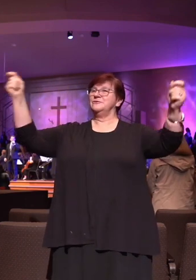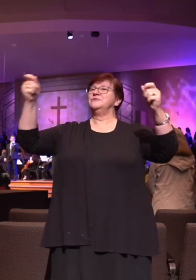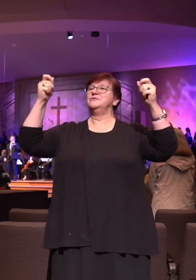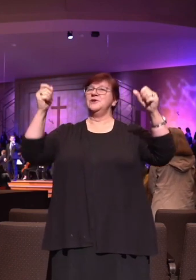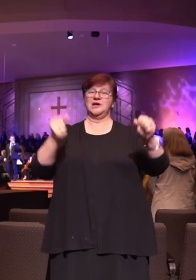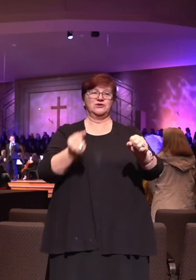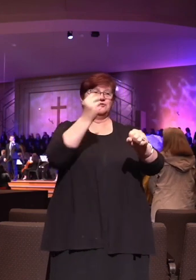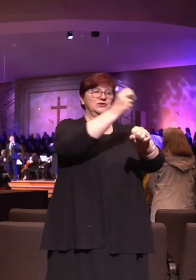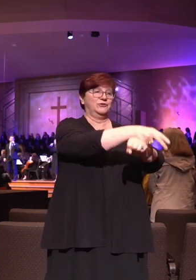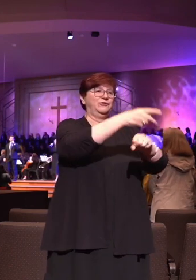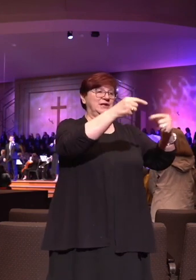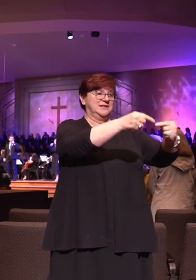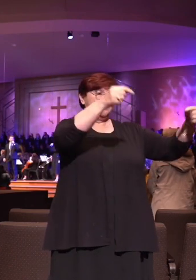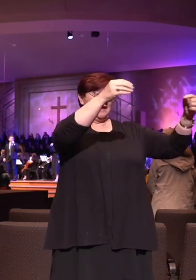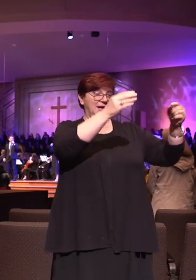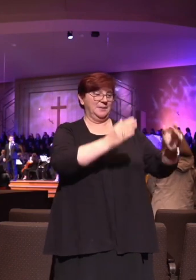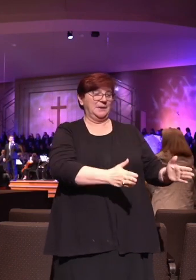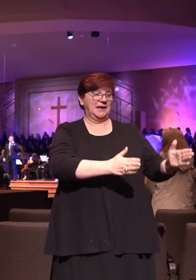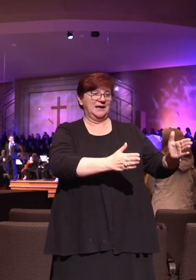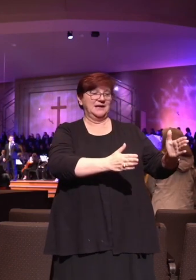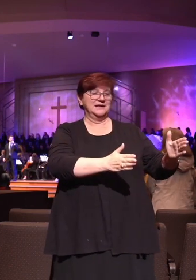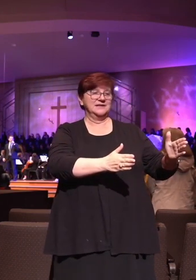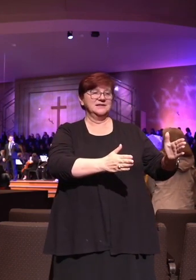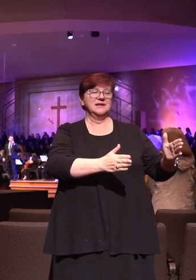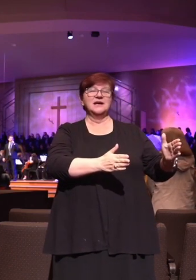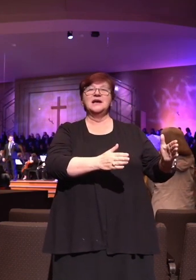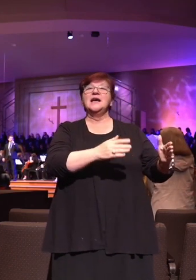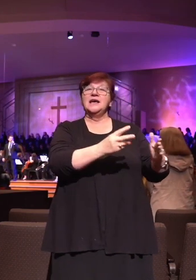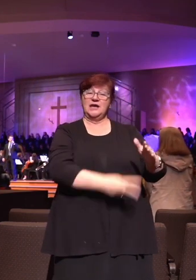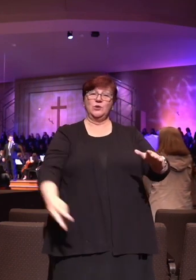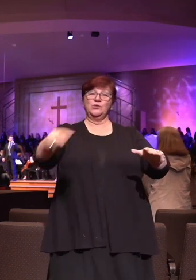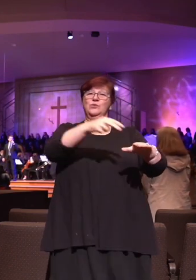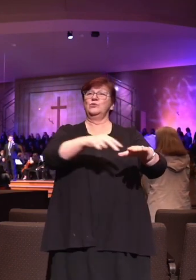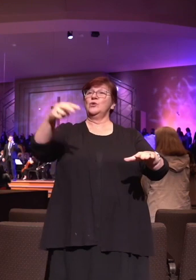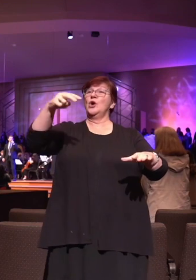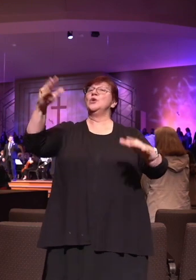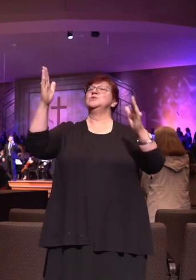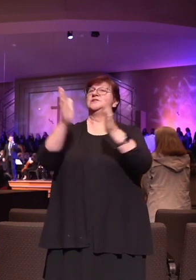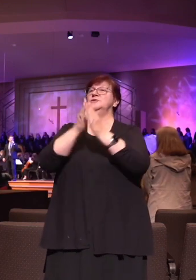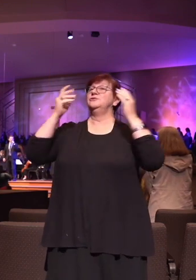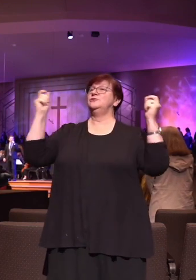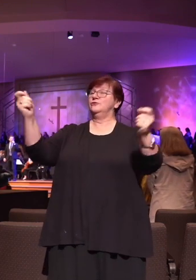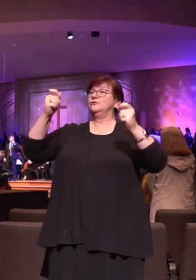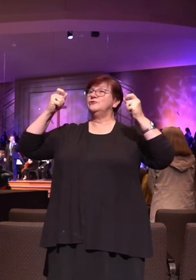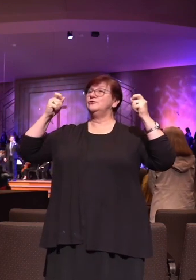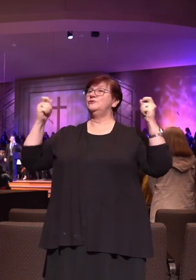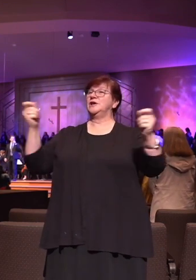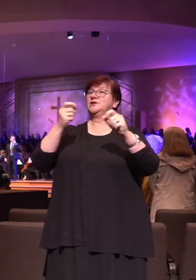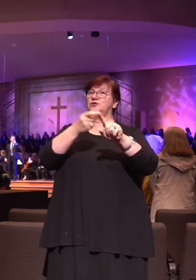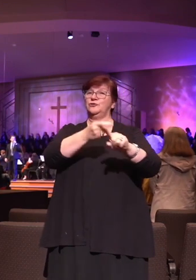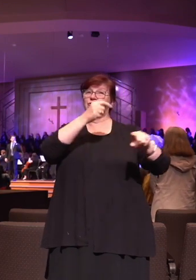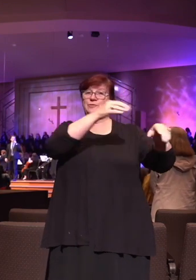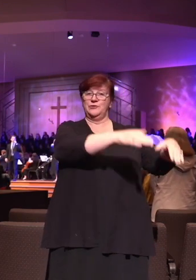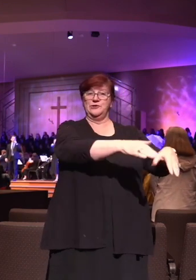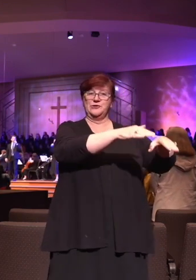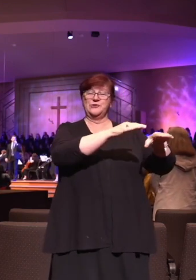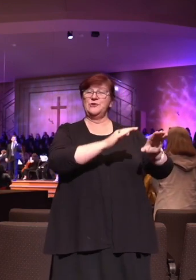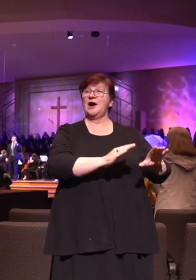triumph o'er his host. He arose a victor from the dark domain, and he